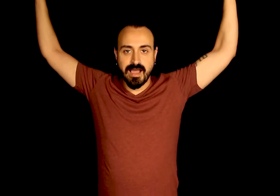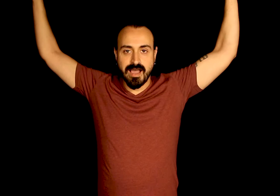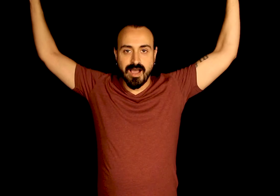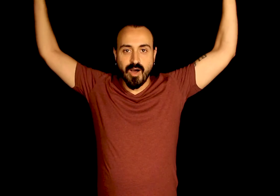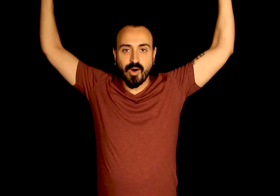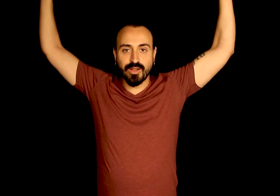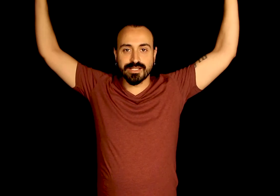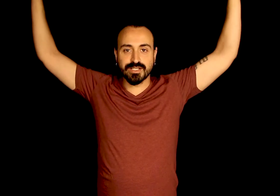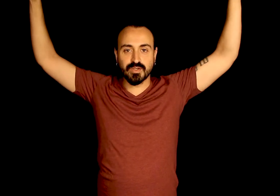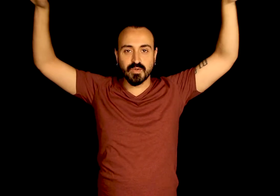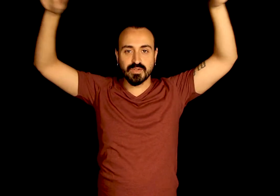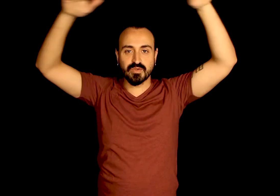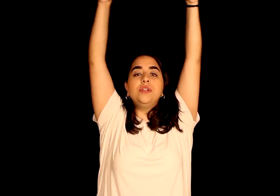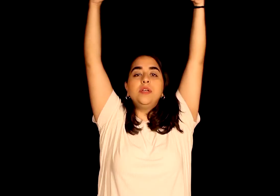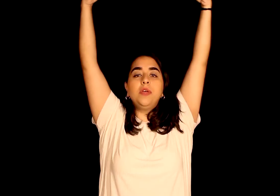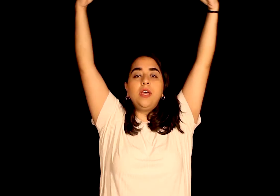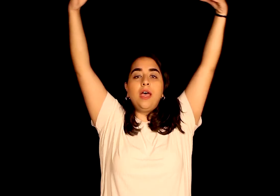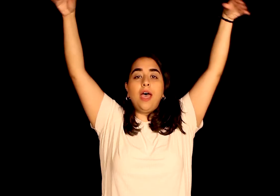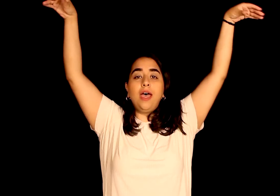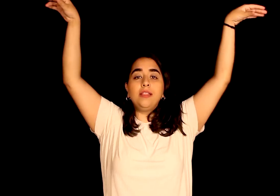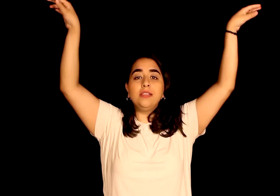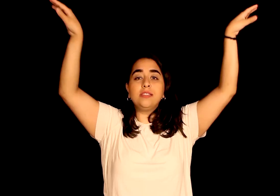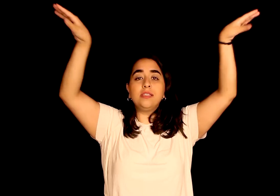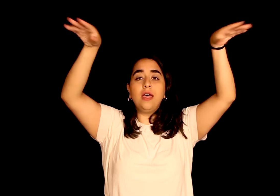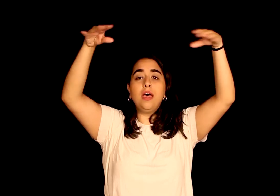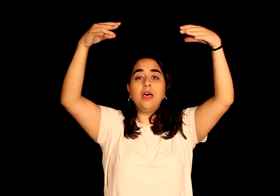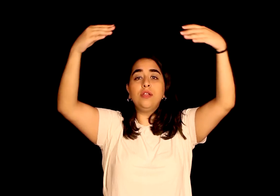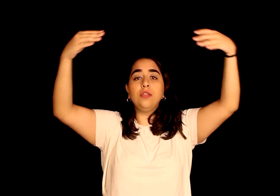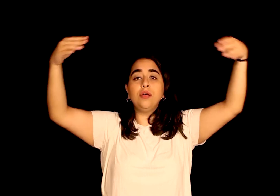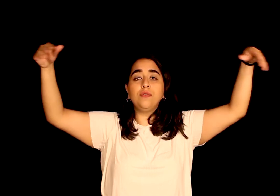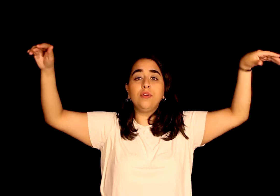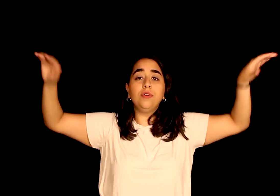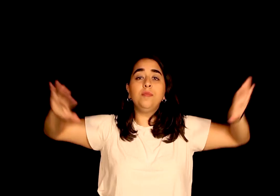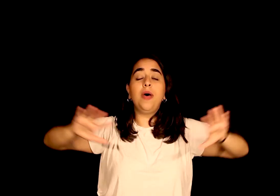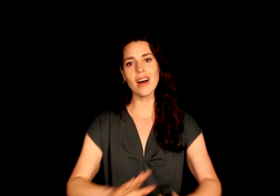Only to trip at the sound of goodbye